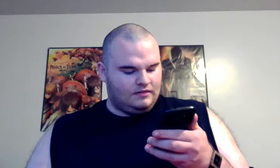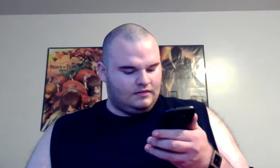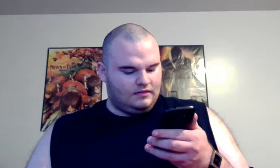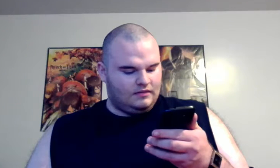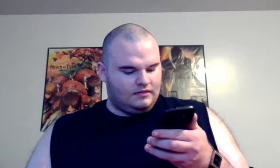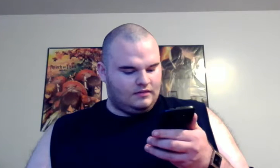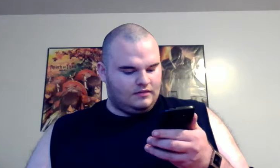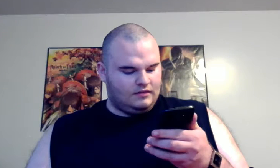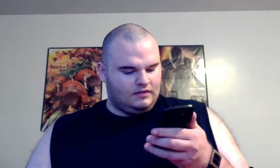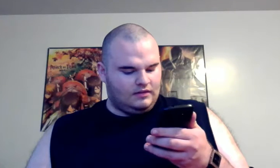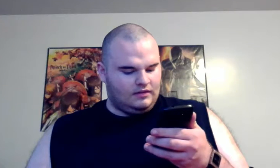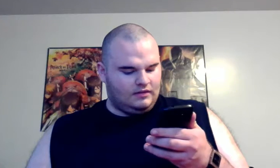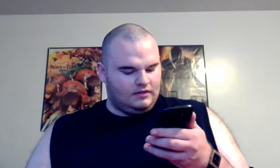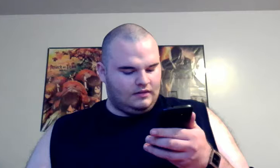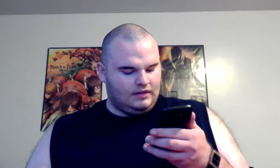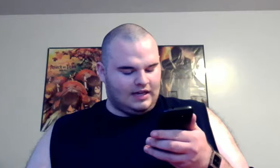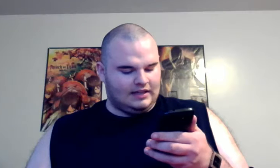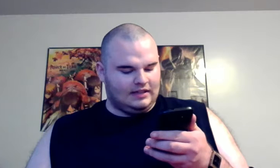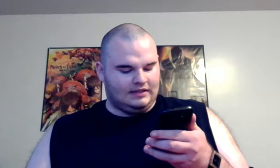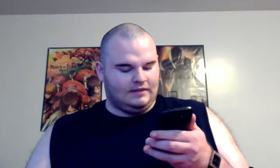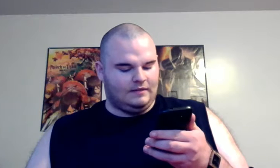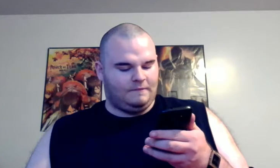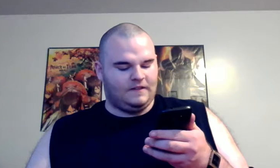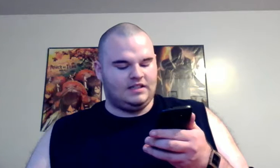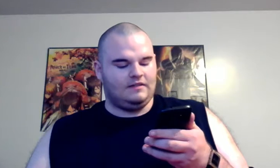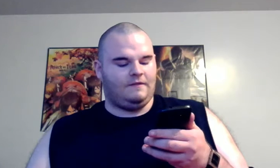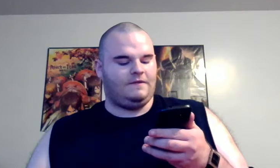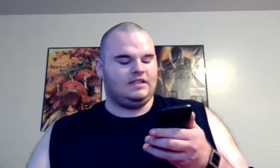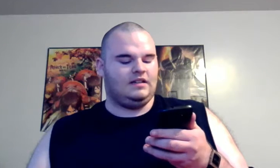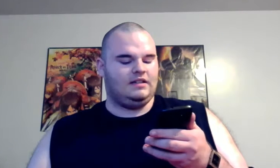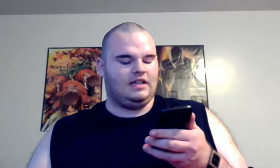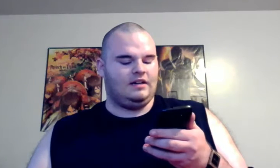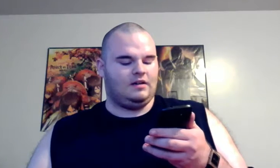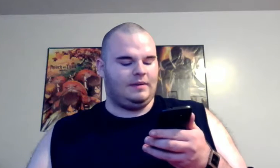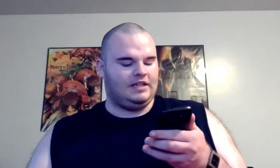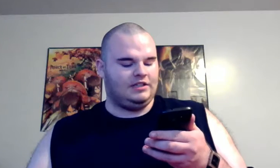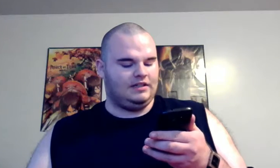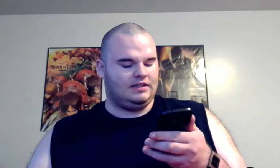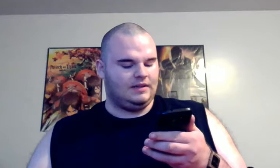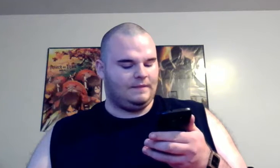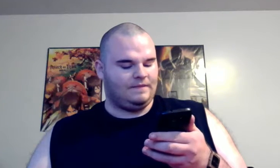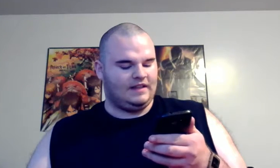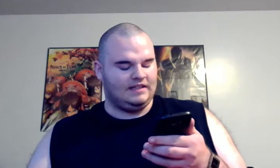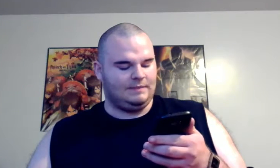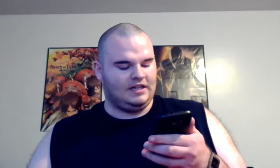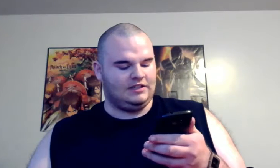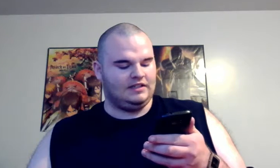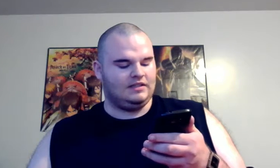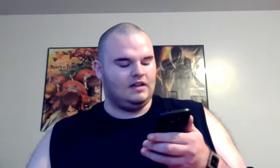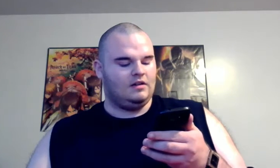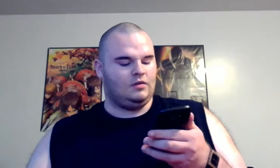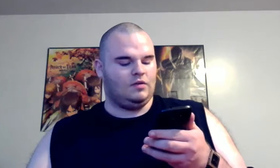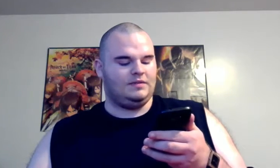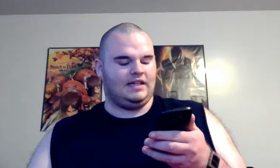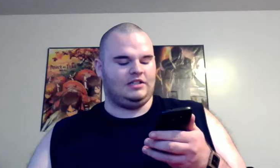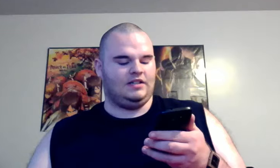facilitate yeah that's it for to facilitate her patients his patients group sessions